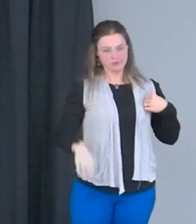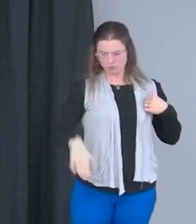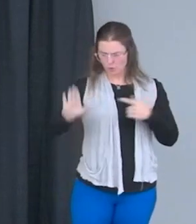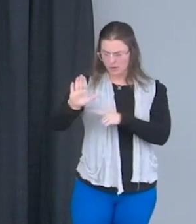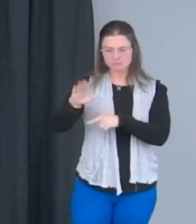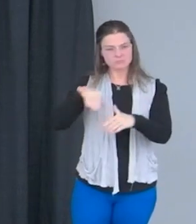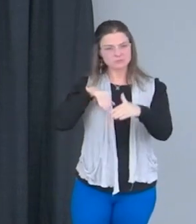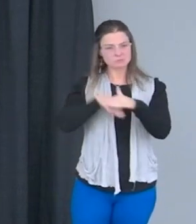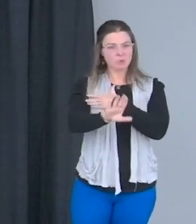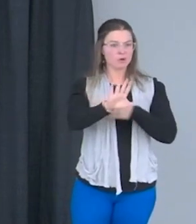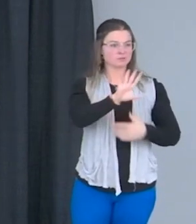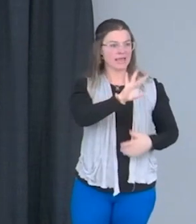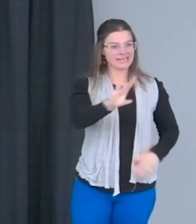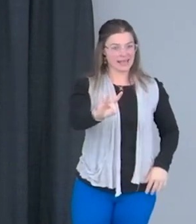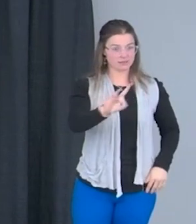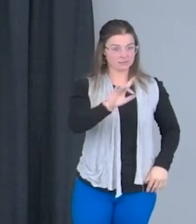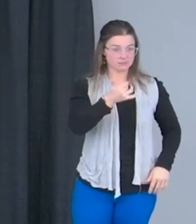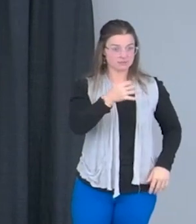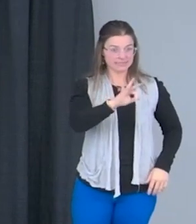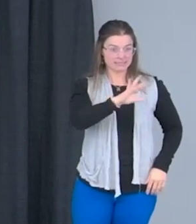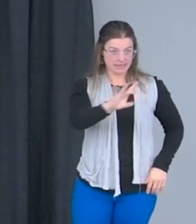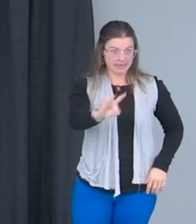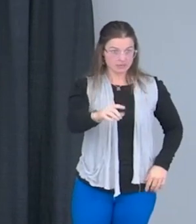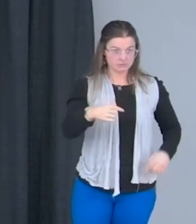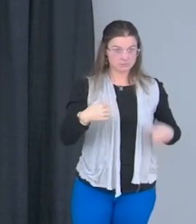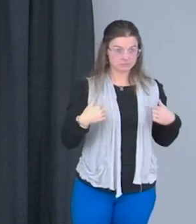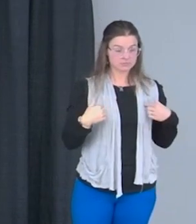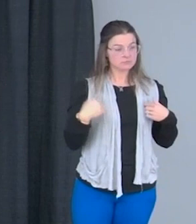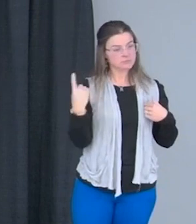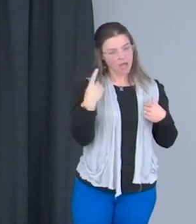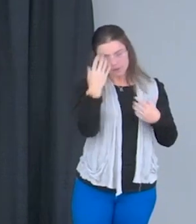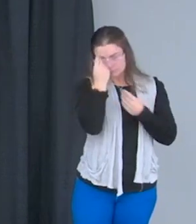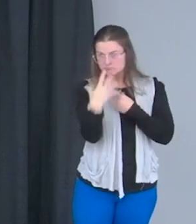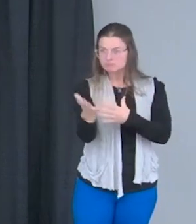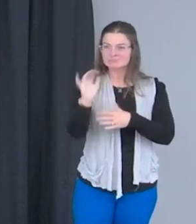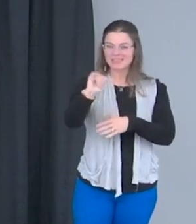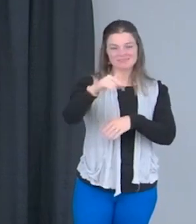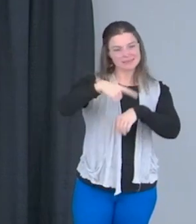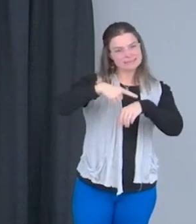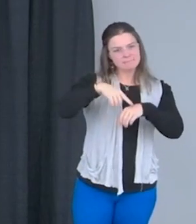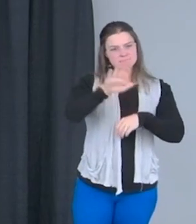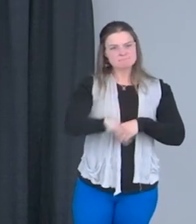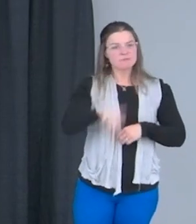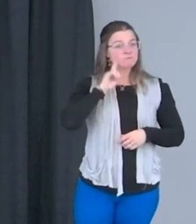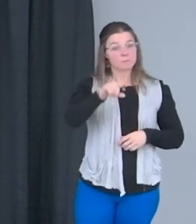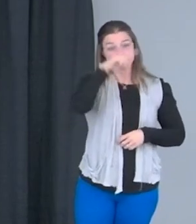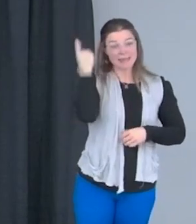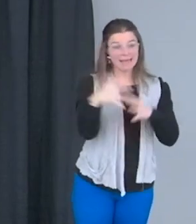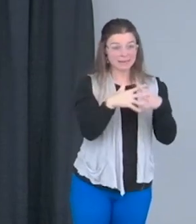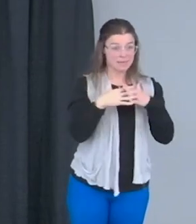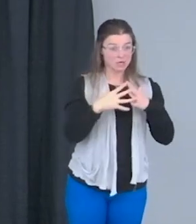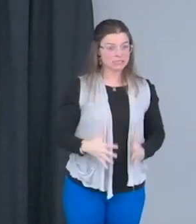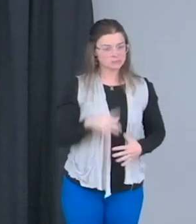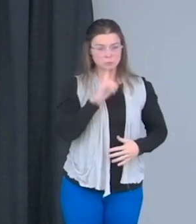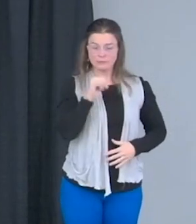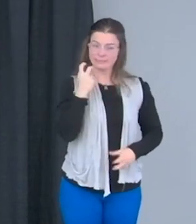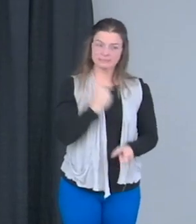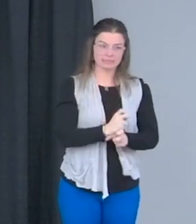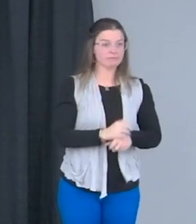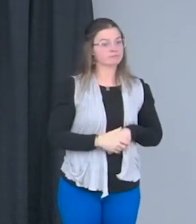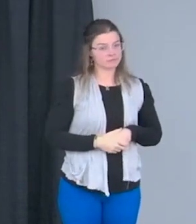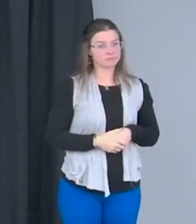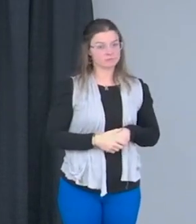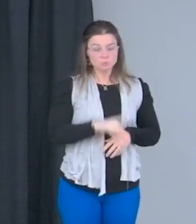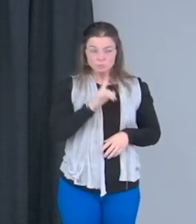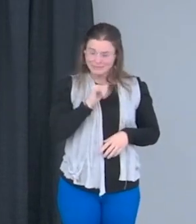80s. I'm an 88 baby, right? And so I always tell people around that time for Black Americans, it was very hard. It was